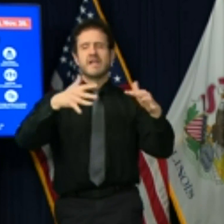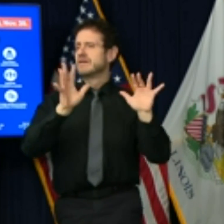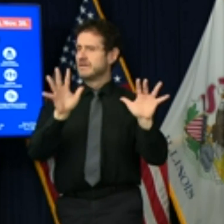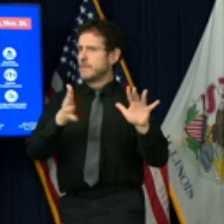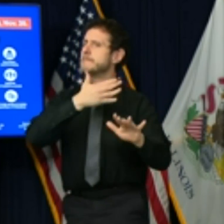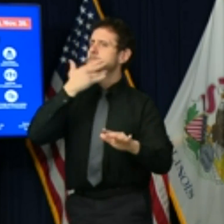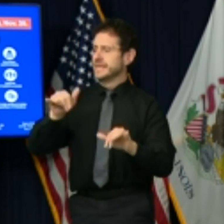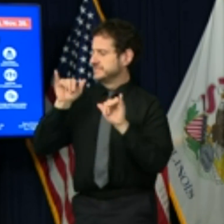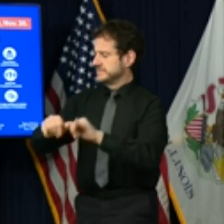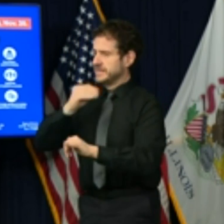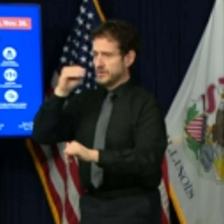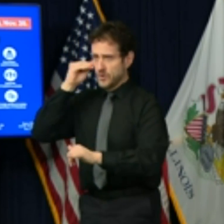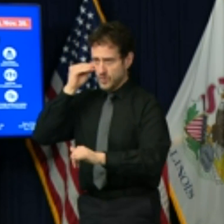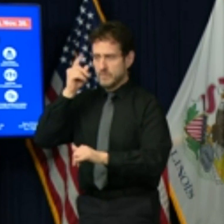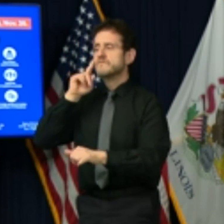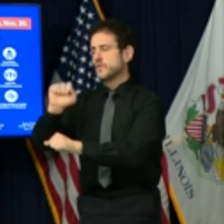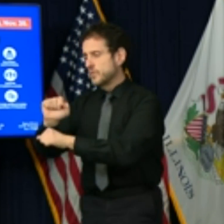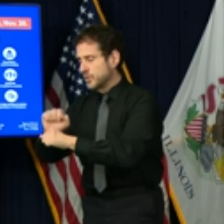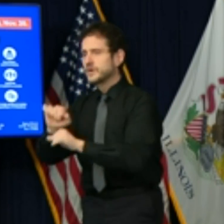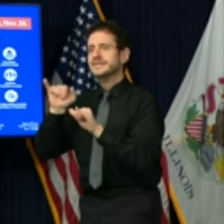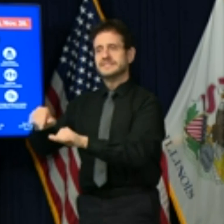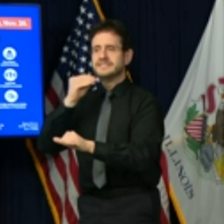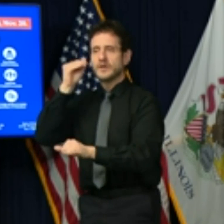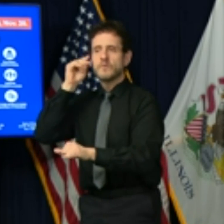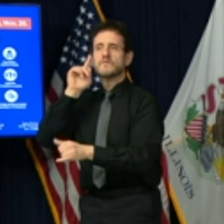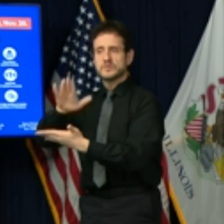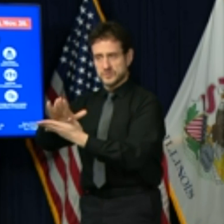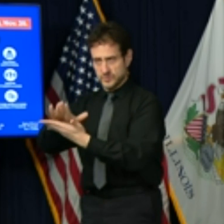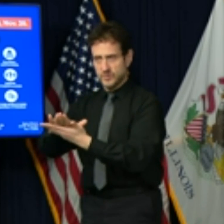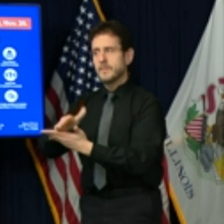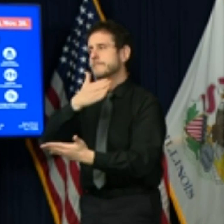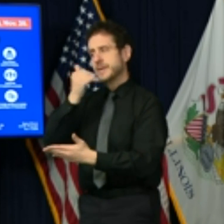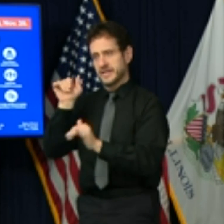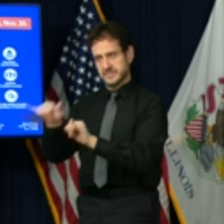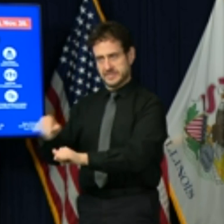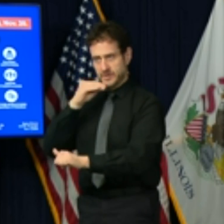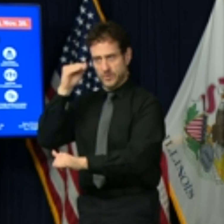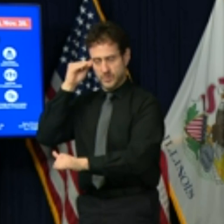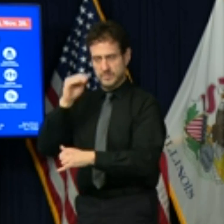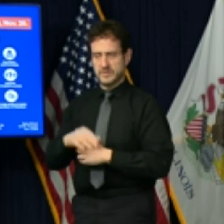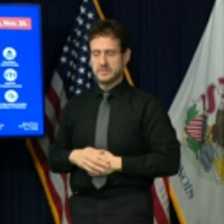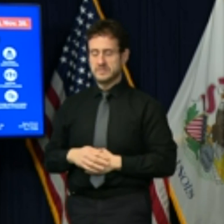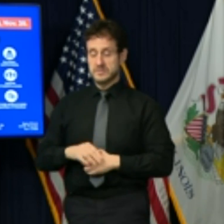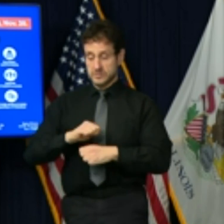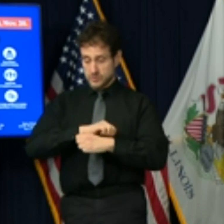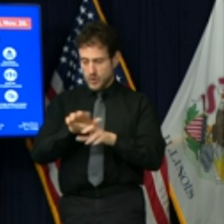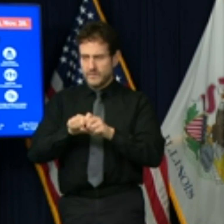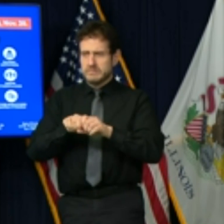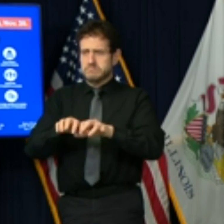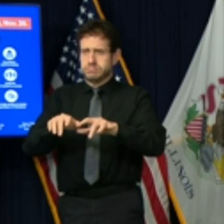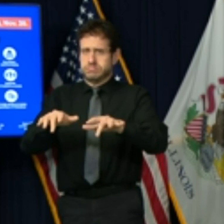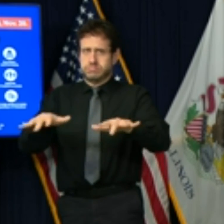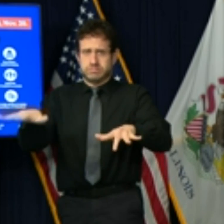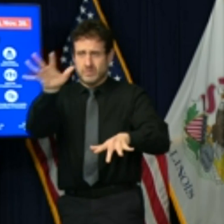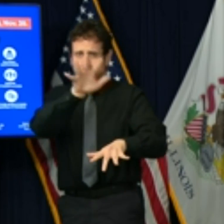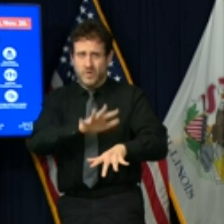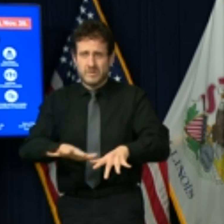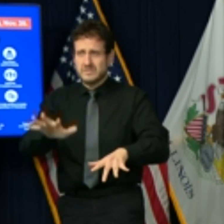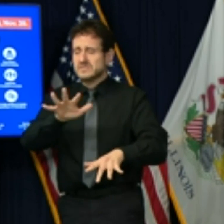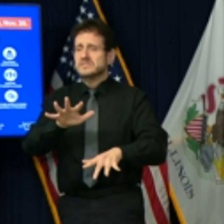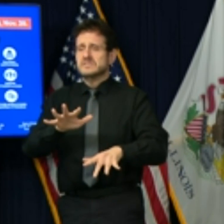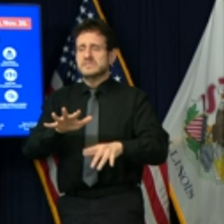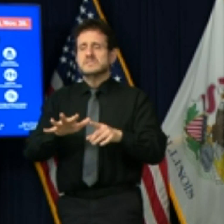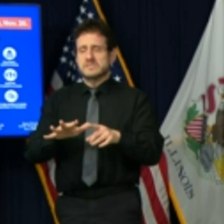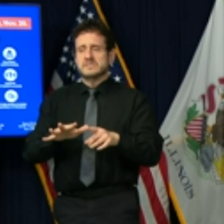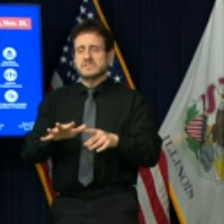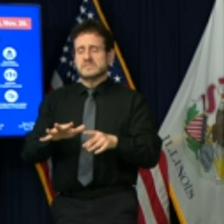will allow. While we fight this latest COVID storm, our guiding principle about interactions outside